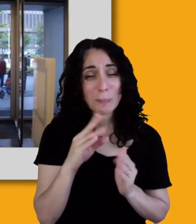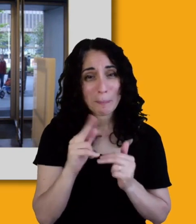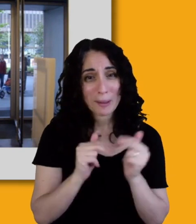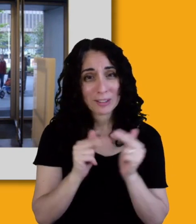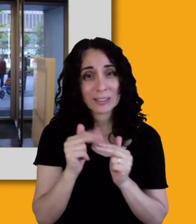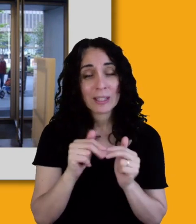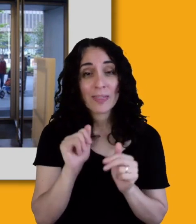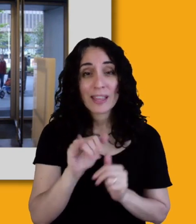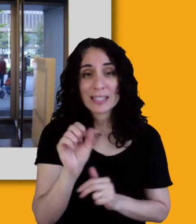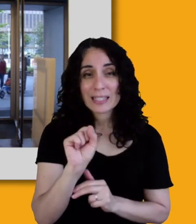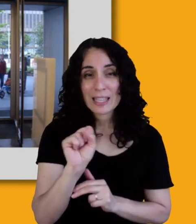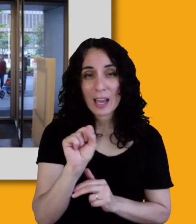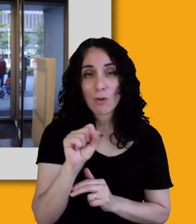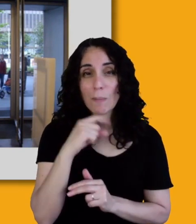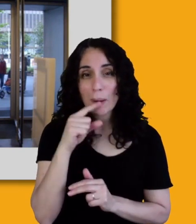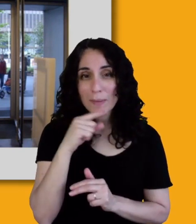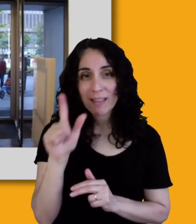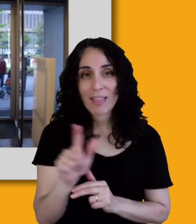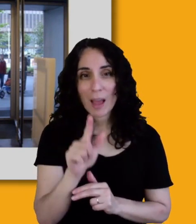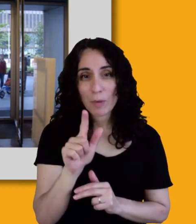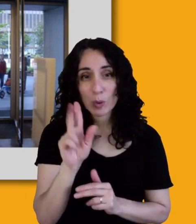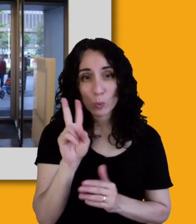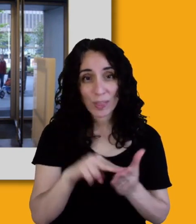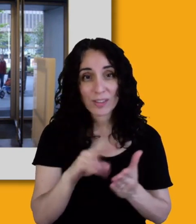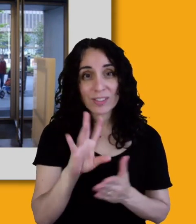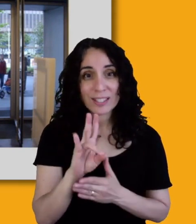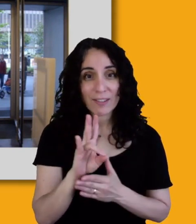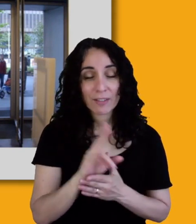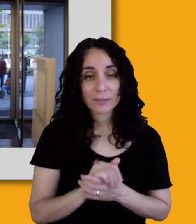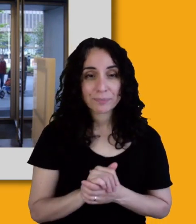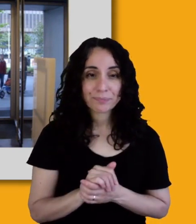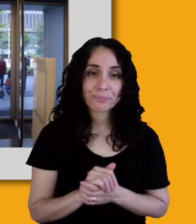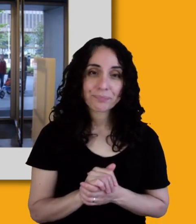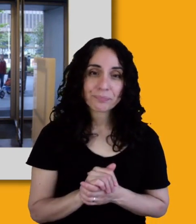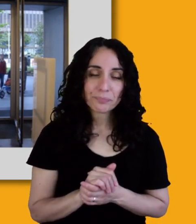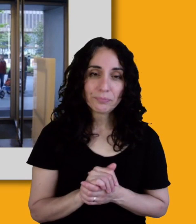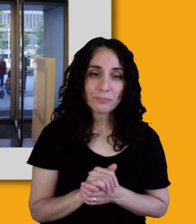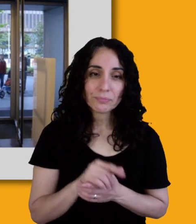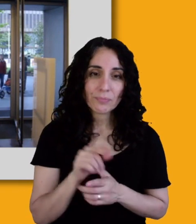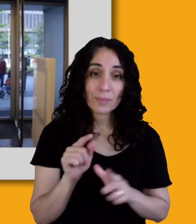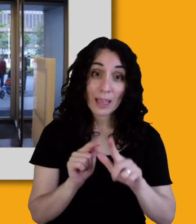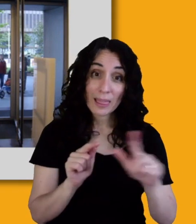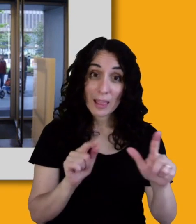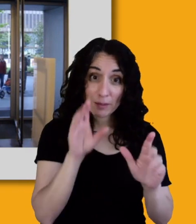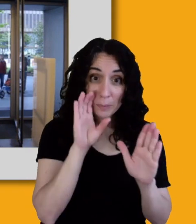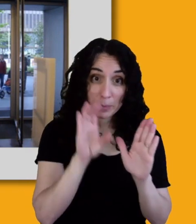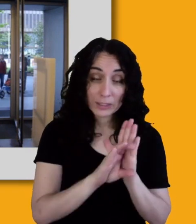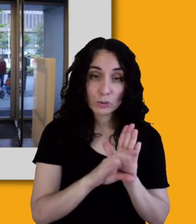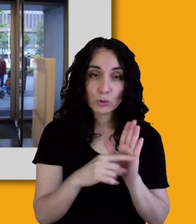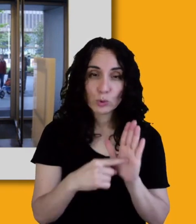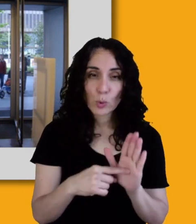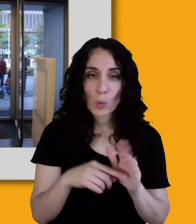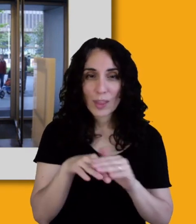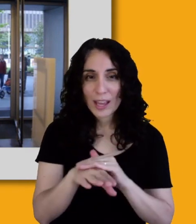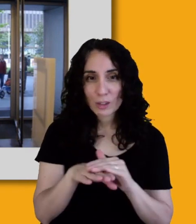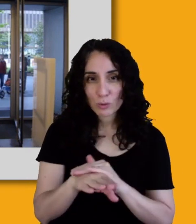the Seattle Public Library and this is 2007. And this, the image on the left is the entrance to the children's library.